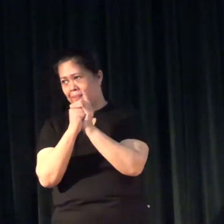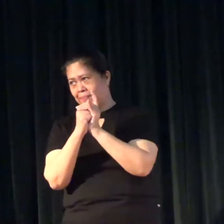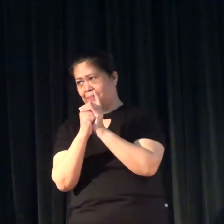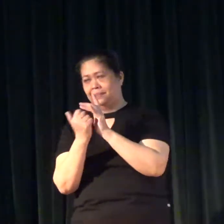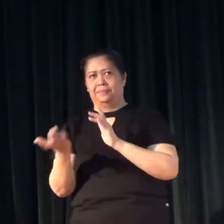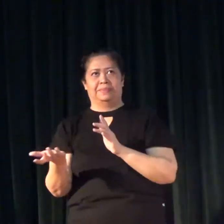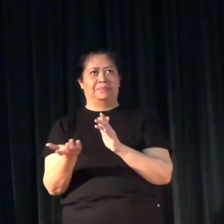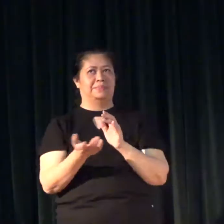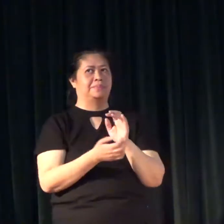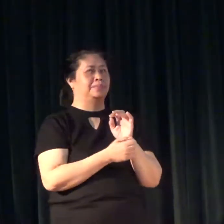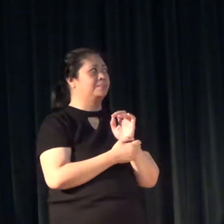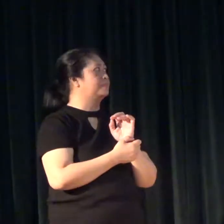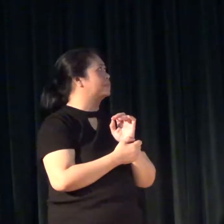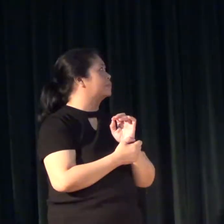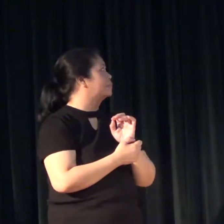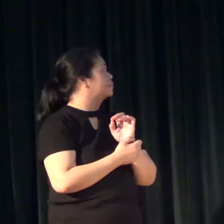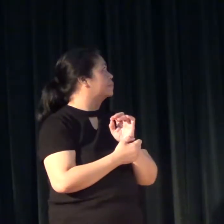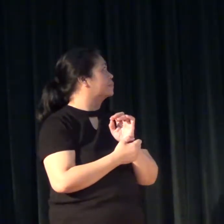Okay?